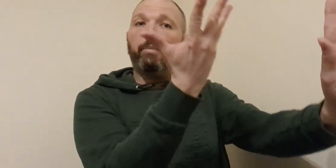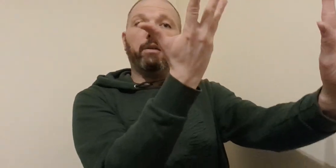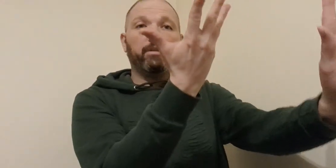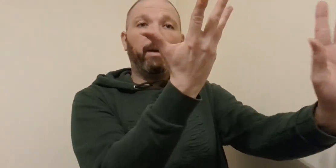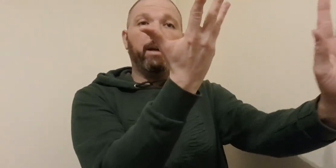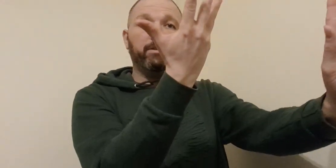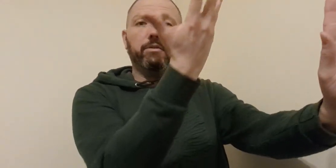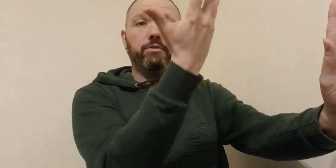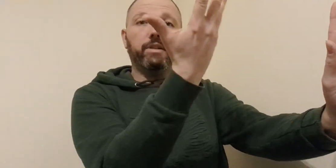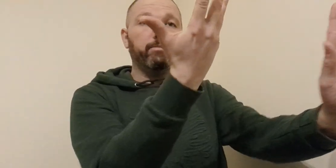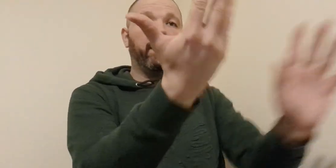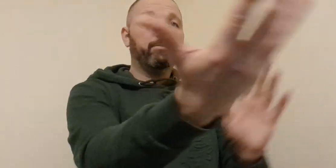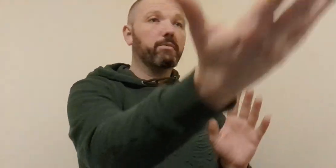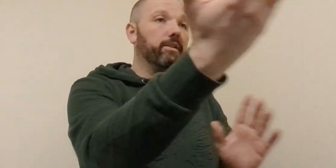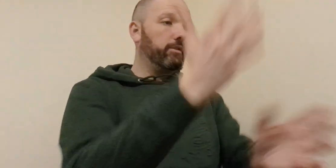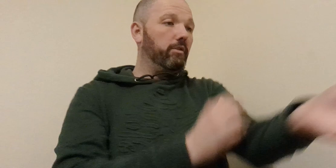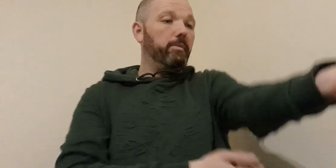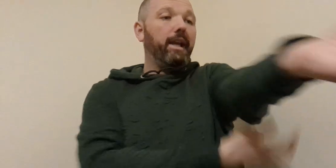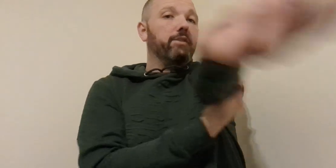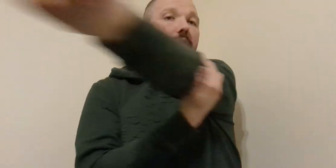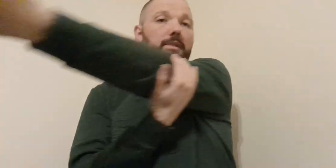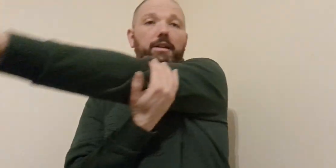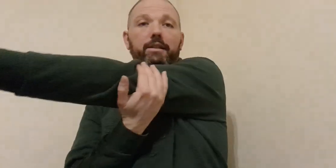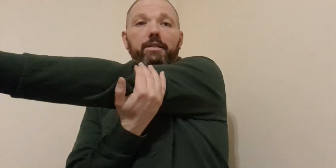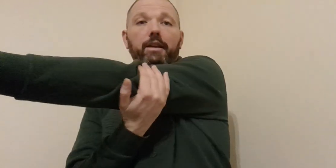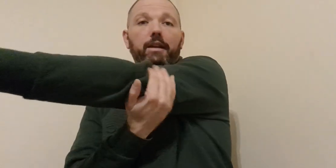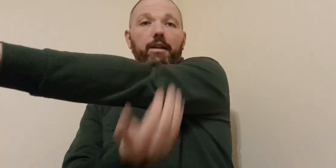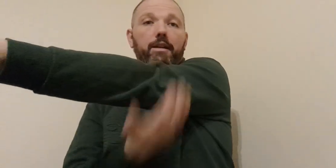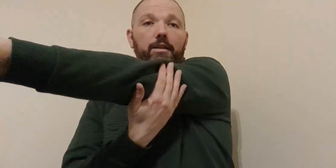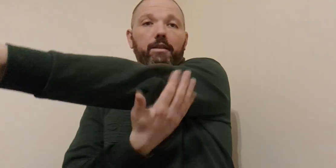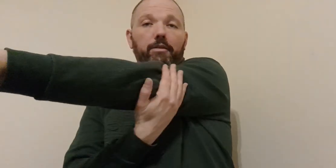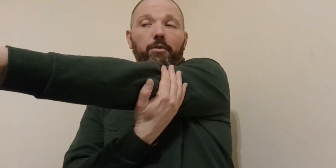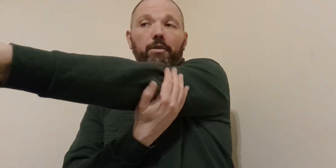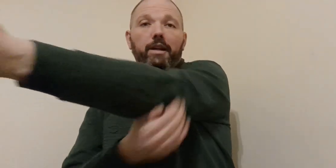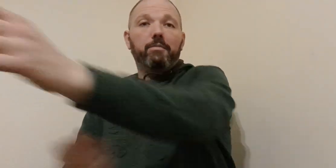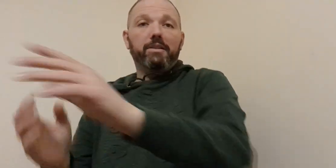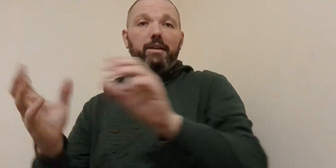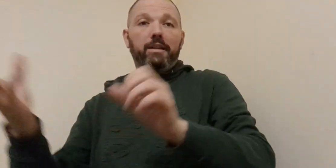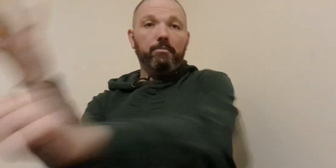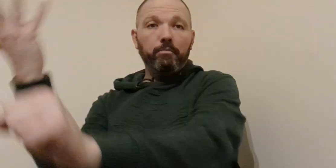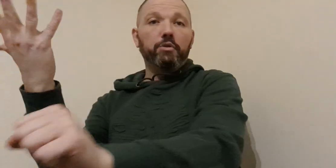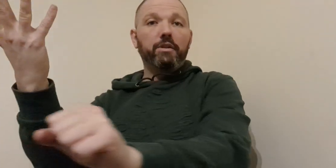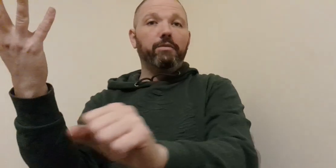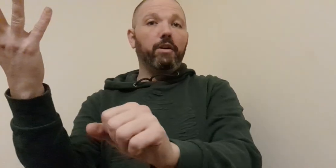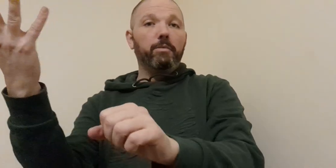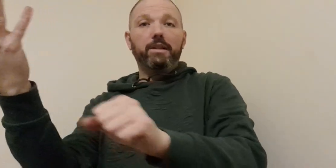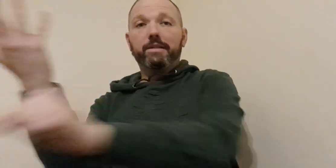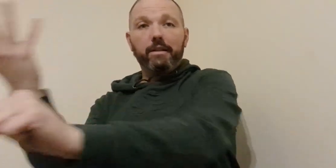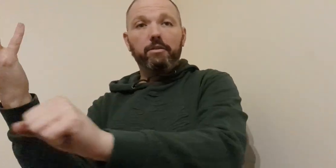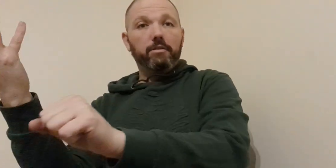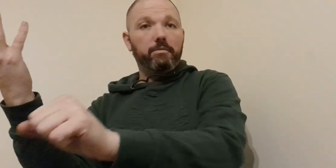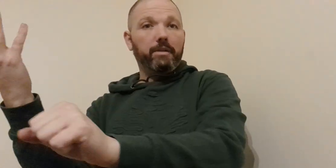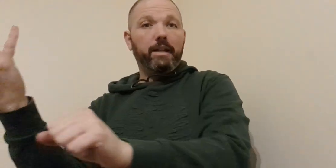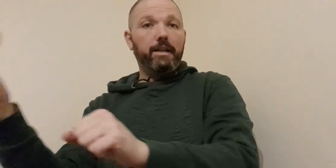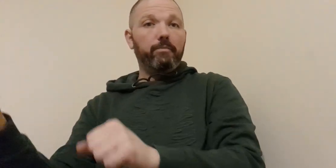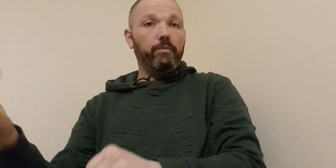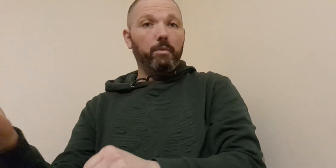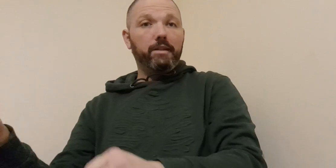pounding palm let go and drilling palm as well so you could be catching behind the forearm and then pushing forward let's let go um with